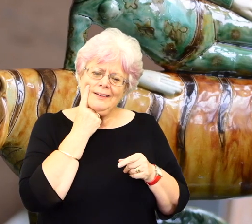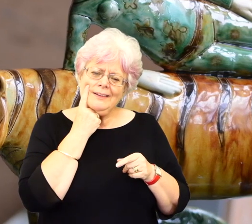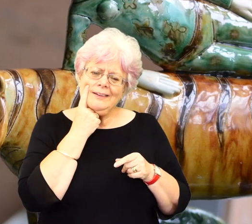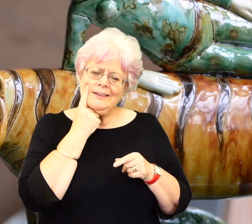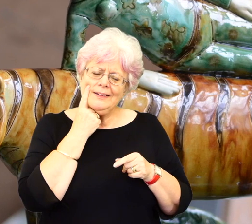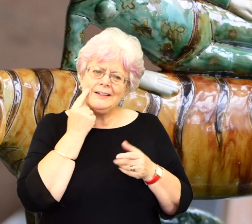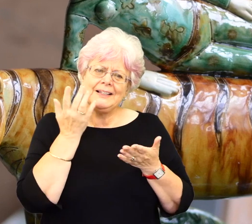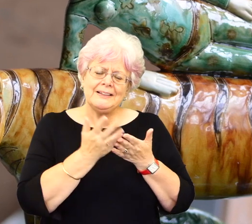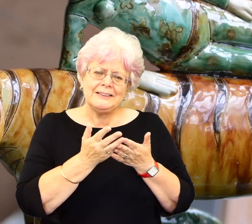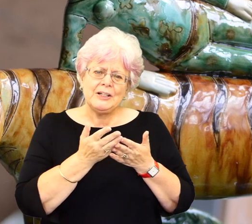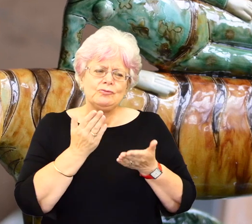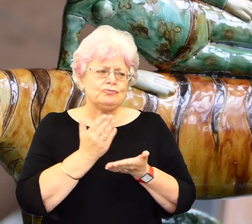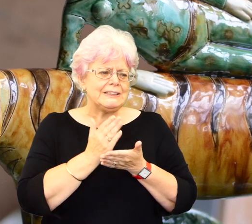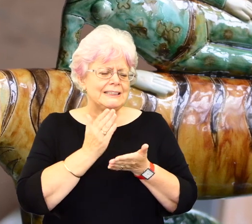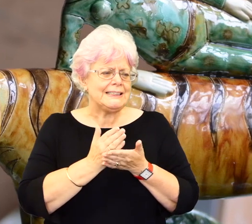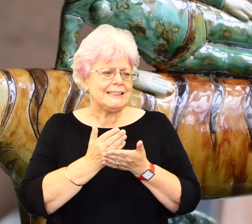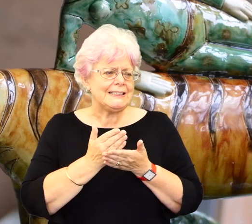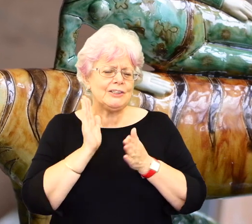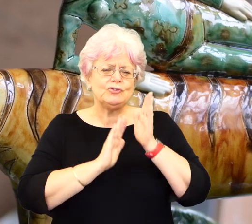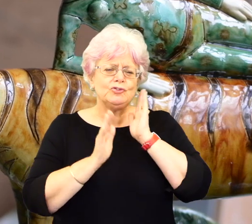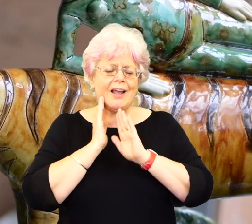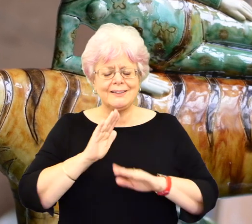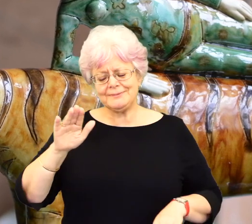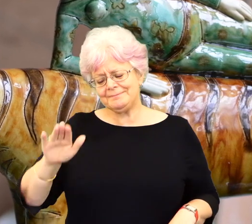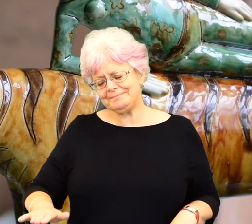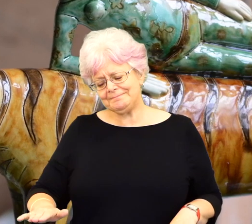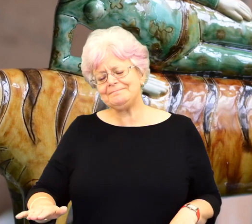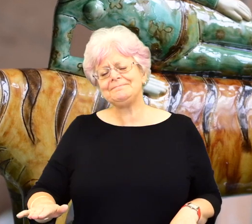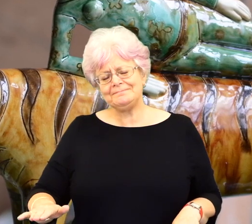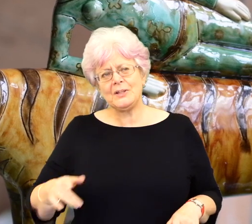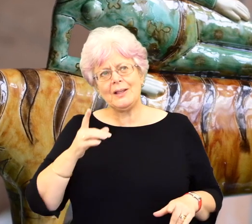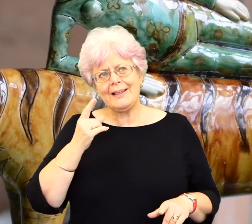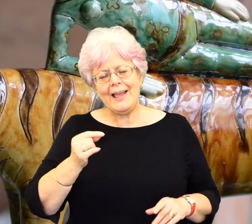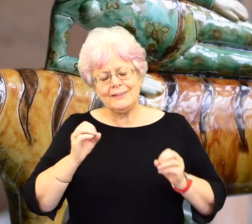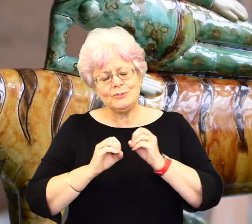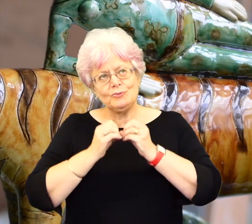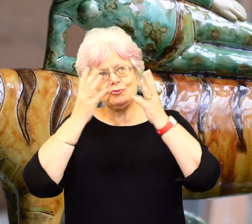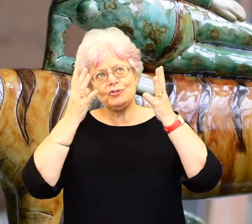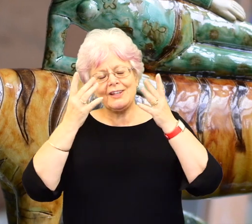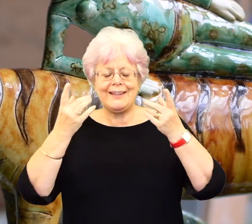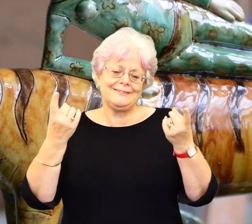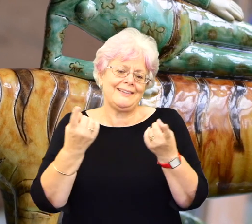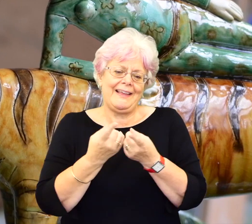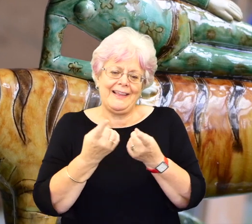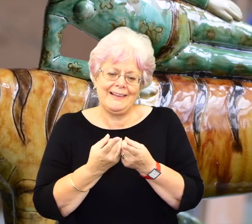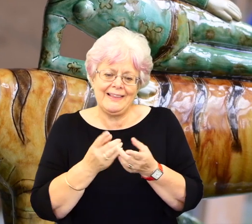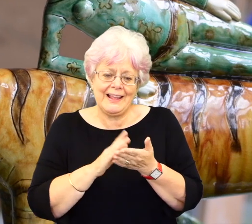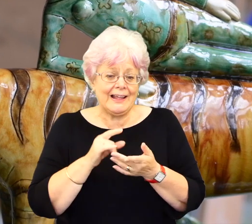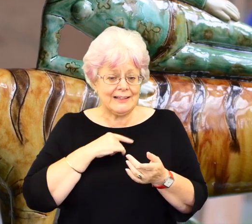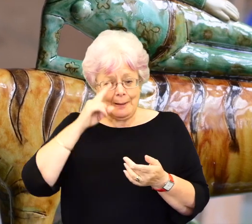innocent world of, of childhood and, um, it would at least seem to conjure up. That possibility. Yes, I think that. Yes.